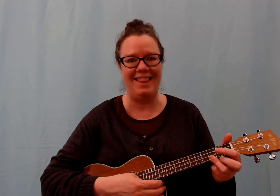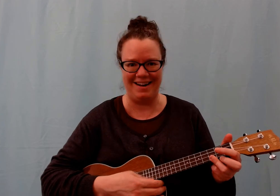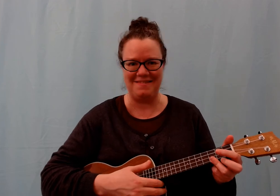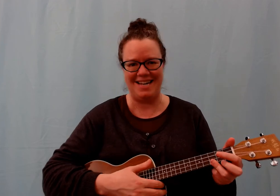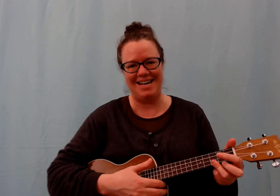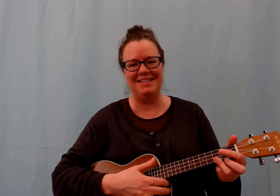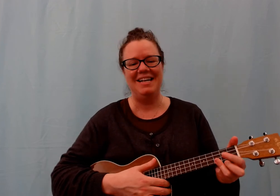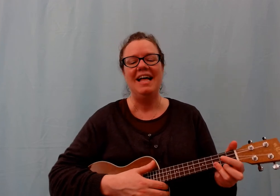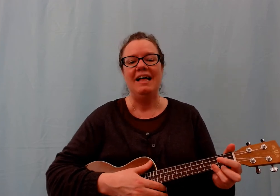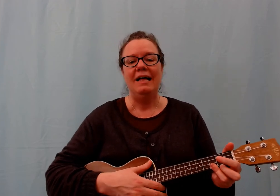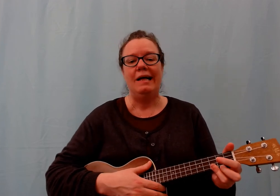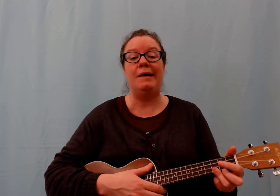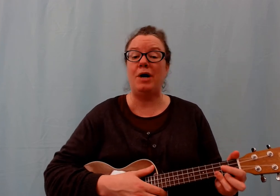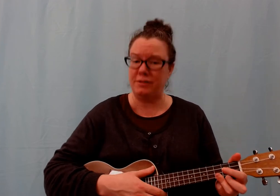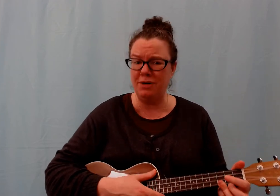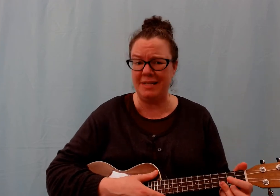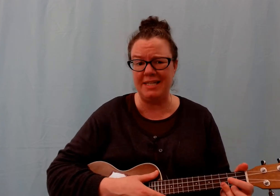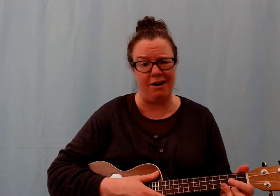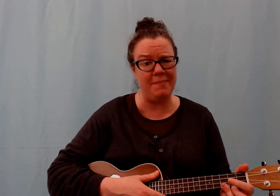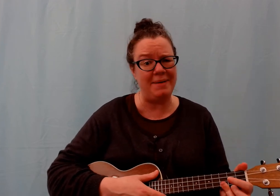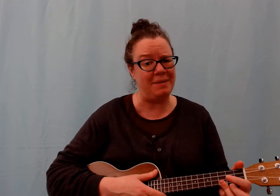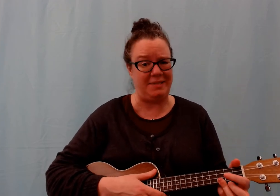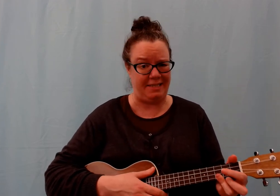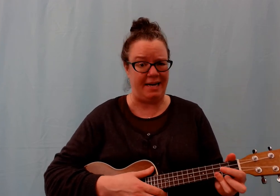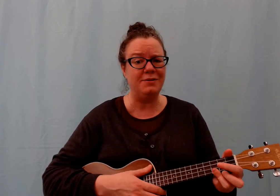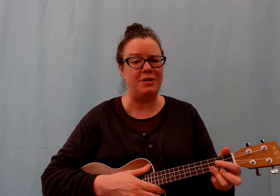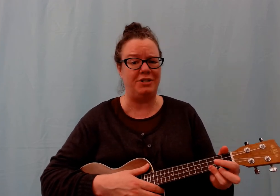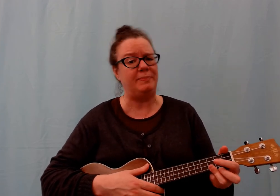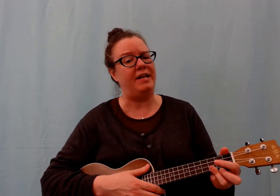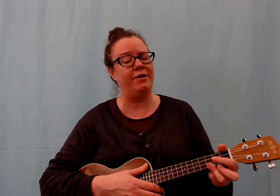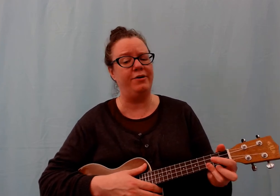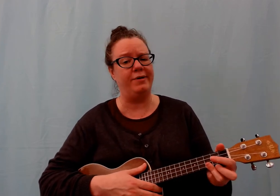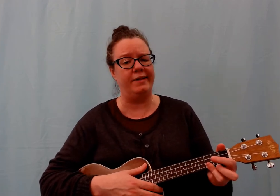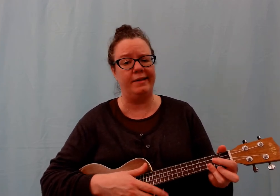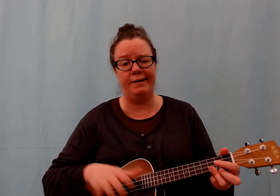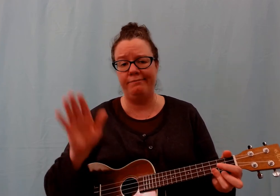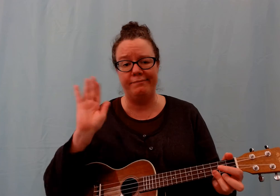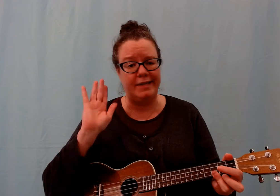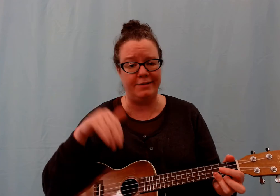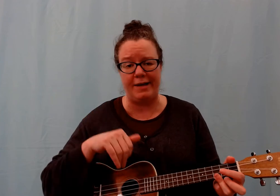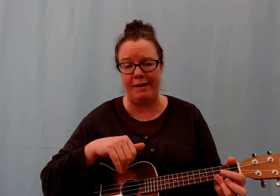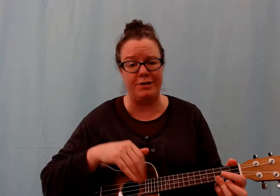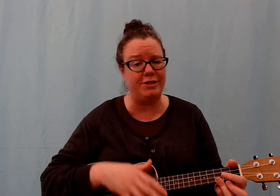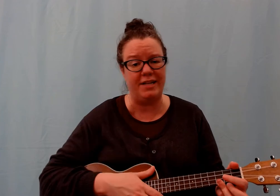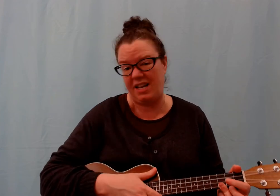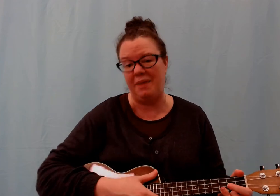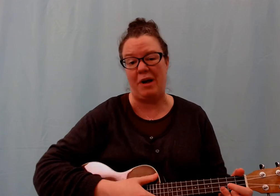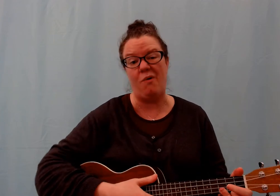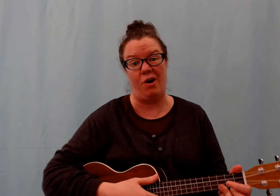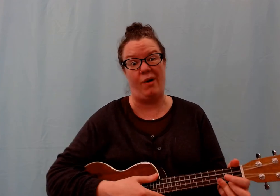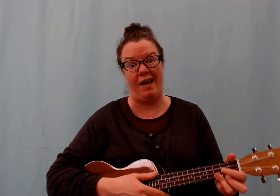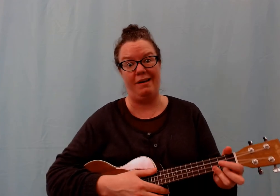There we go. Also Miss Erin might make mistakes while she's playing her ukulele. That's okay, we're just gonna keep going, okay?